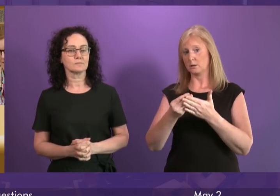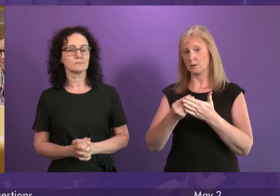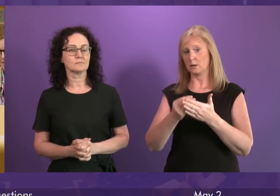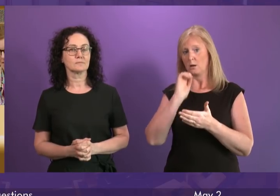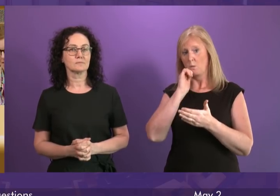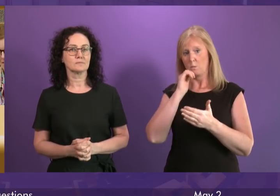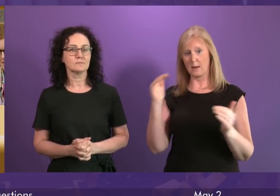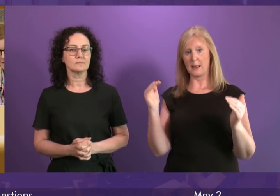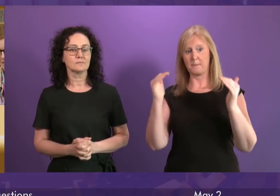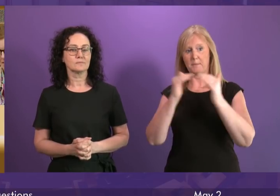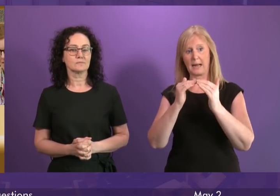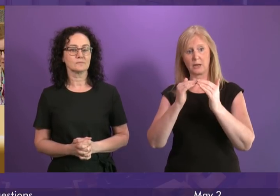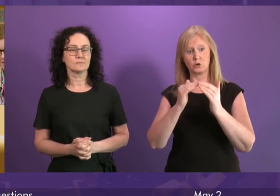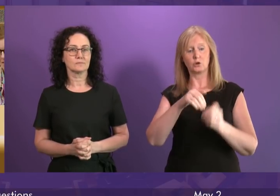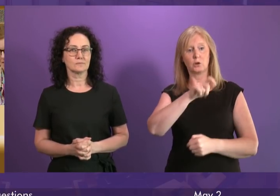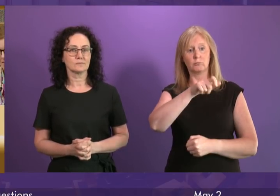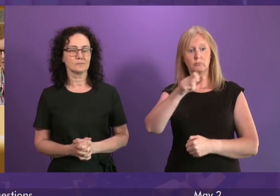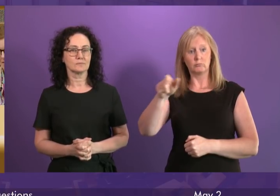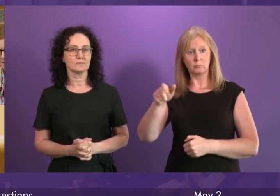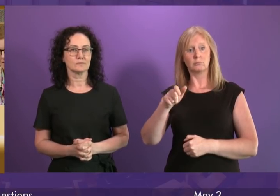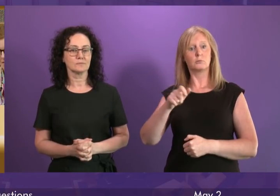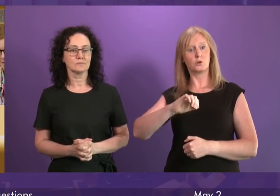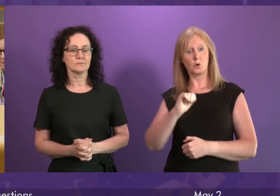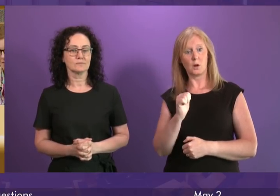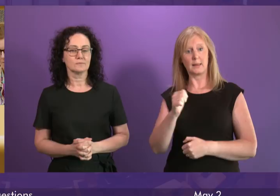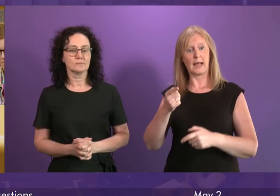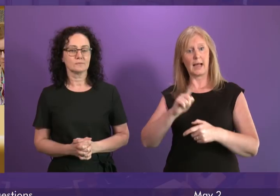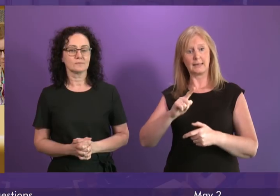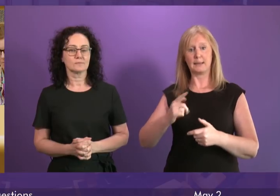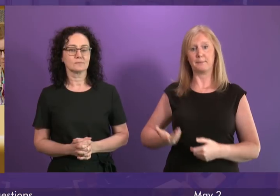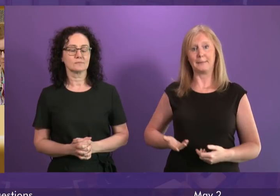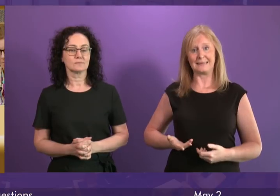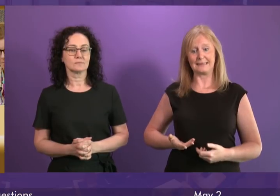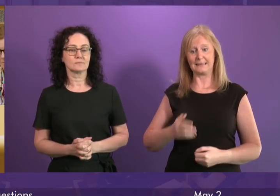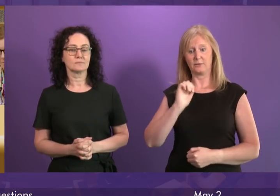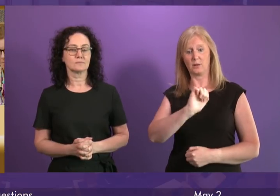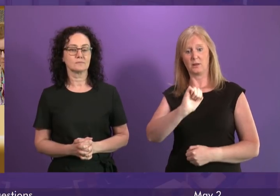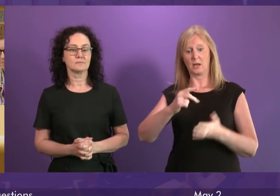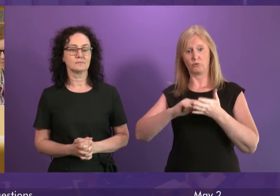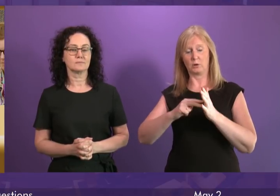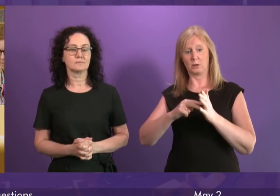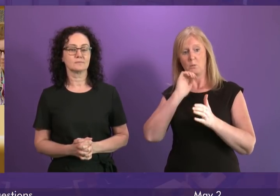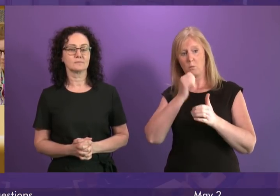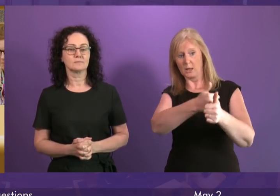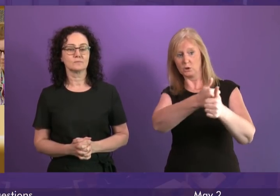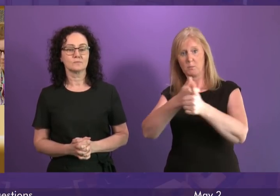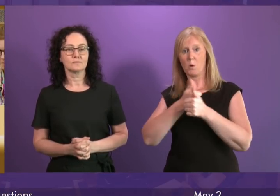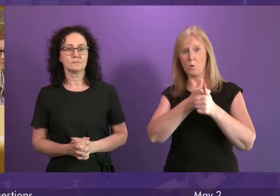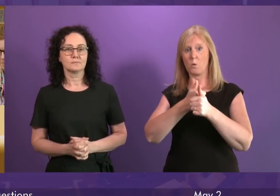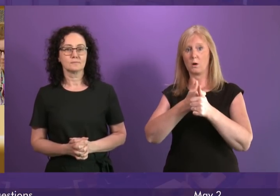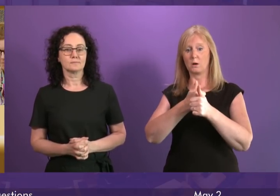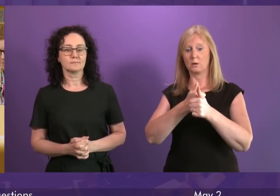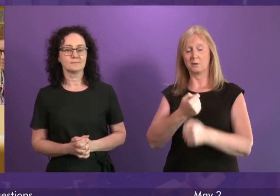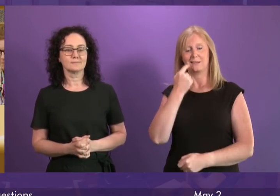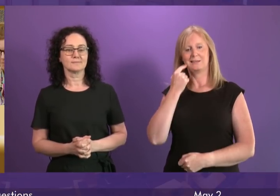Scottish residents and businesses for stability and continuity of their financial arrangements, and would it command wide support? So having failed